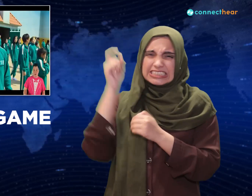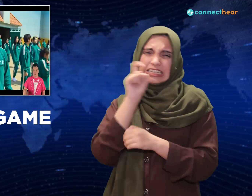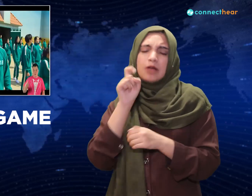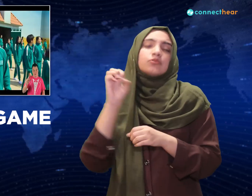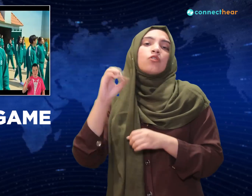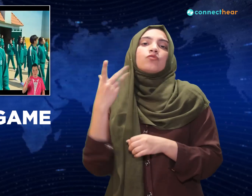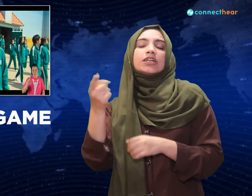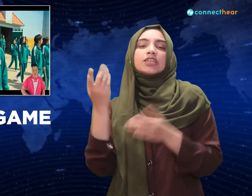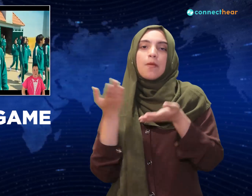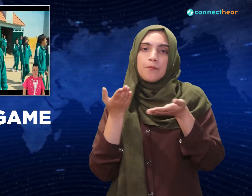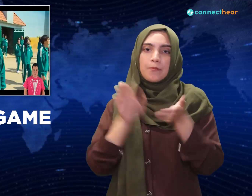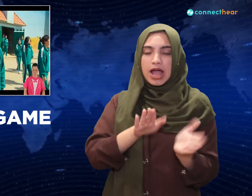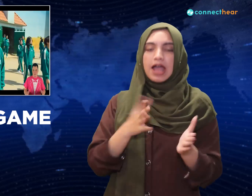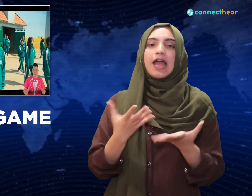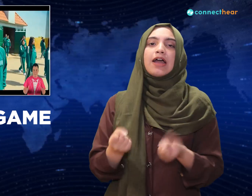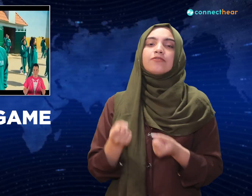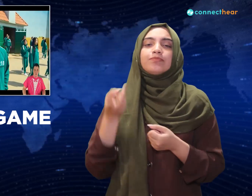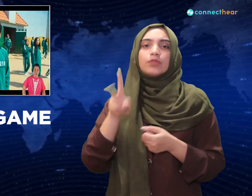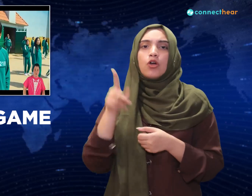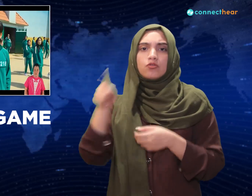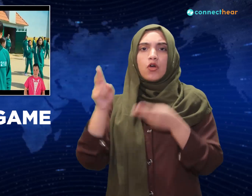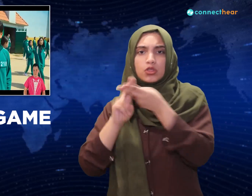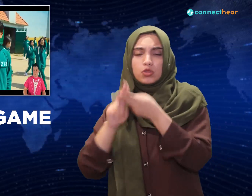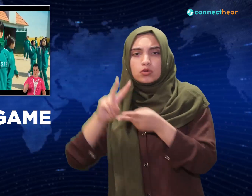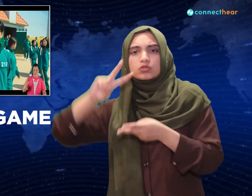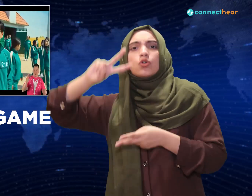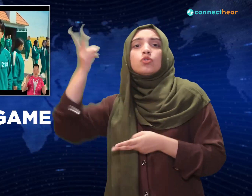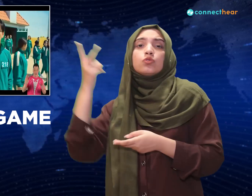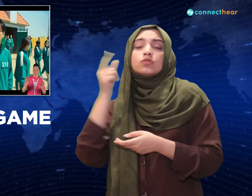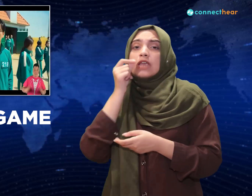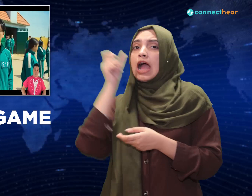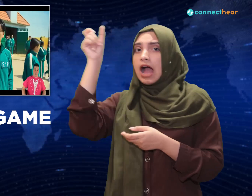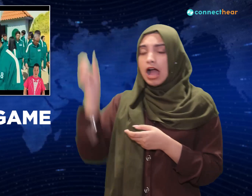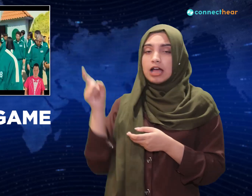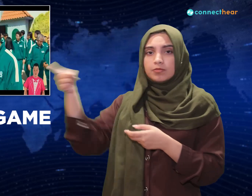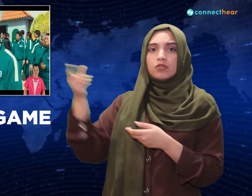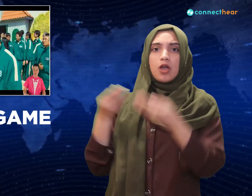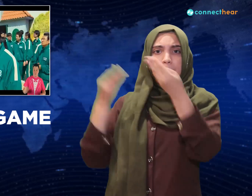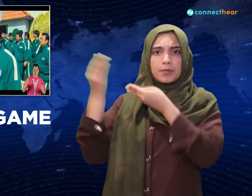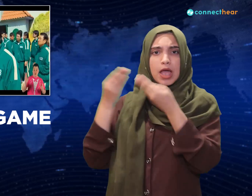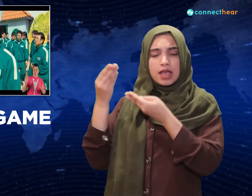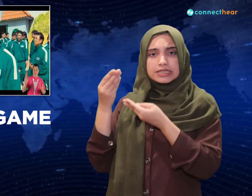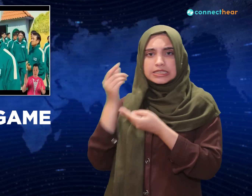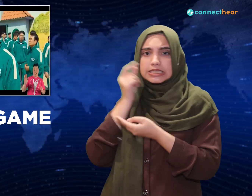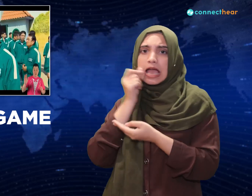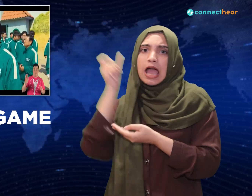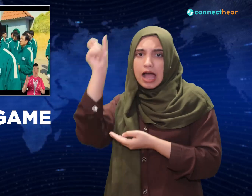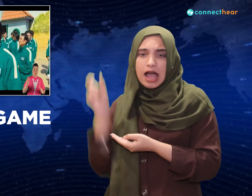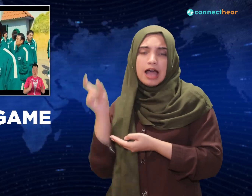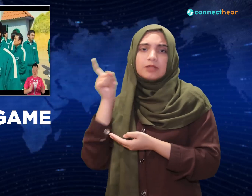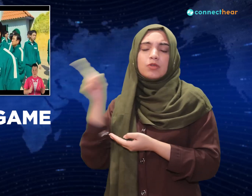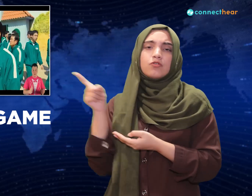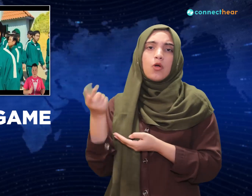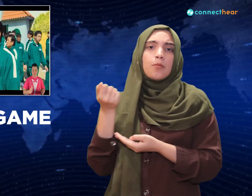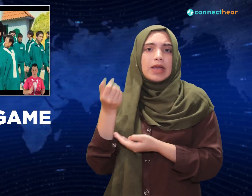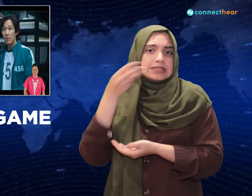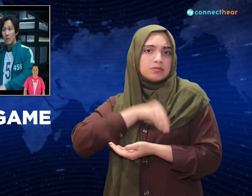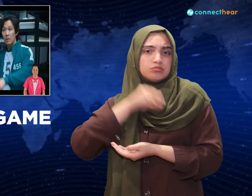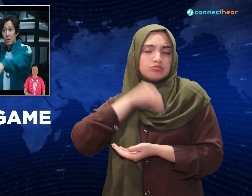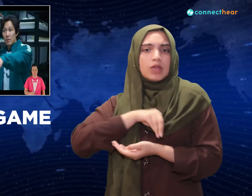Sangwoo's real smart. He went to business school and became a rich finance guy, but the more you make, the more you can lose. Then there's the